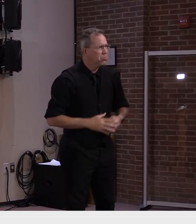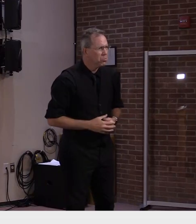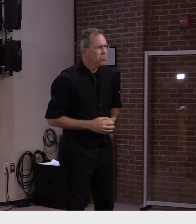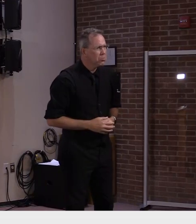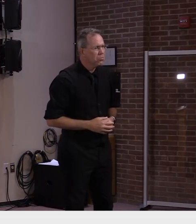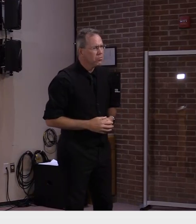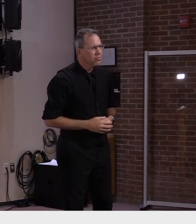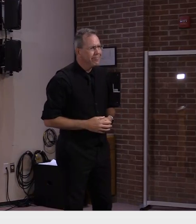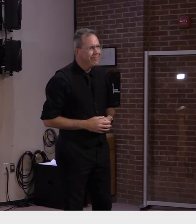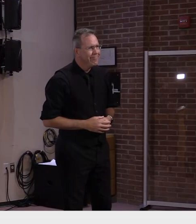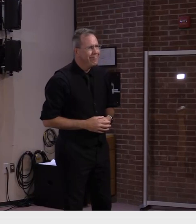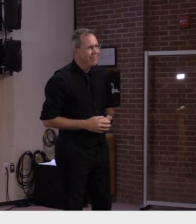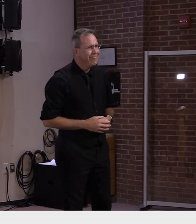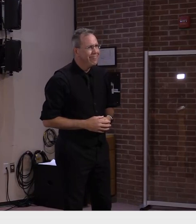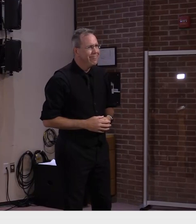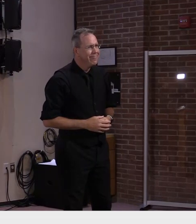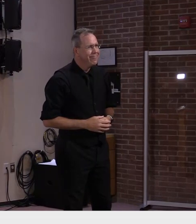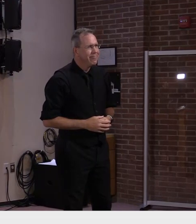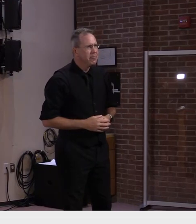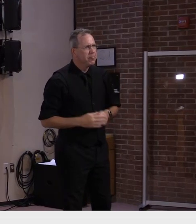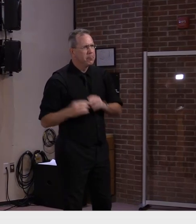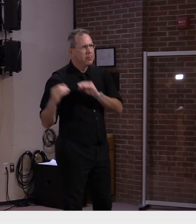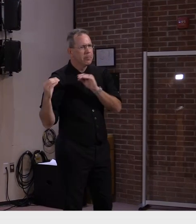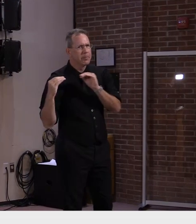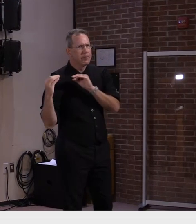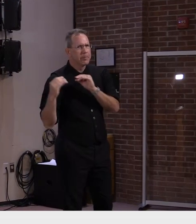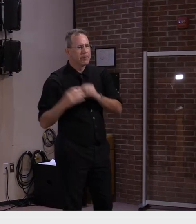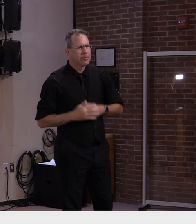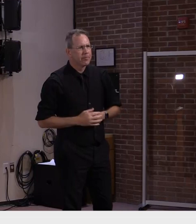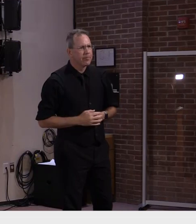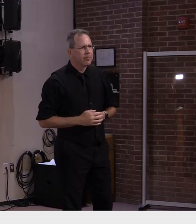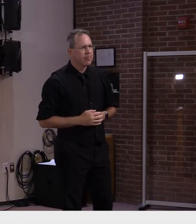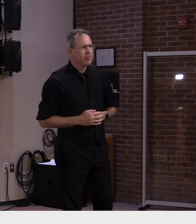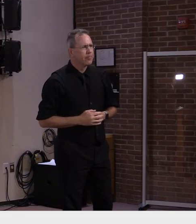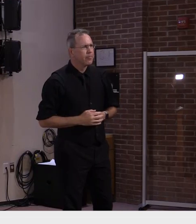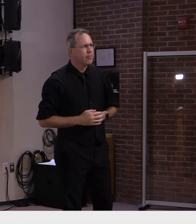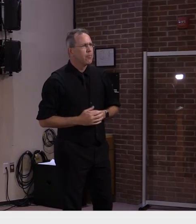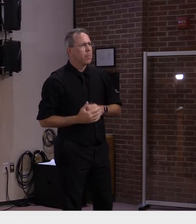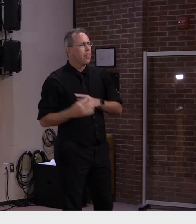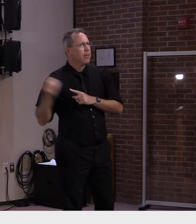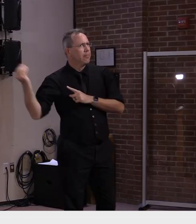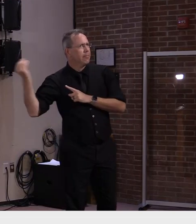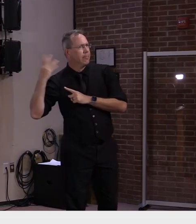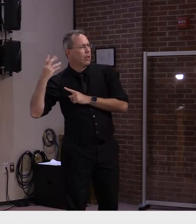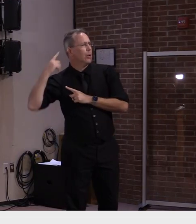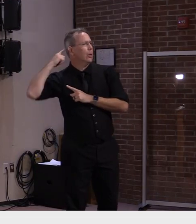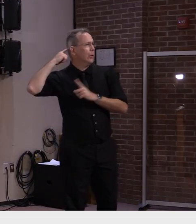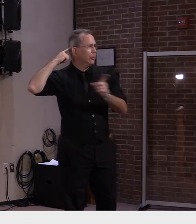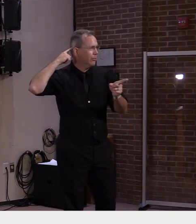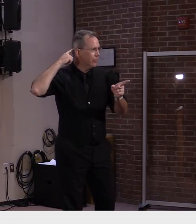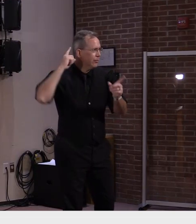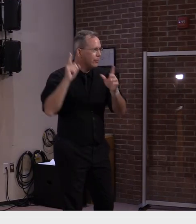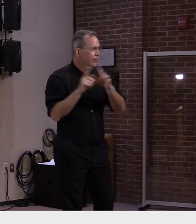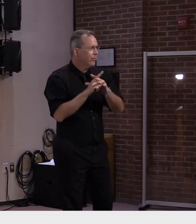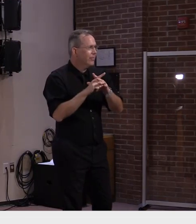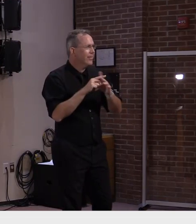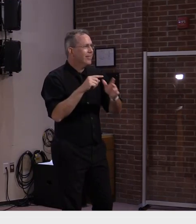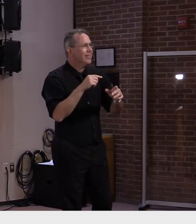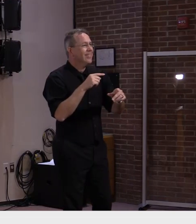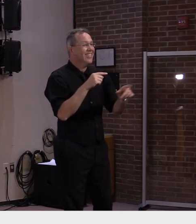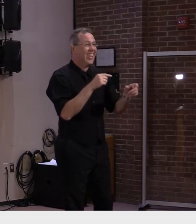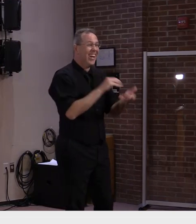How many is that? It's about 27, 26, 2700 a Yeah. Well, yes, we have more than a year of supply at the present rate.